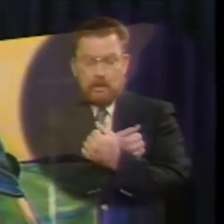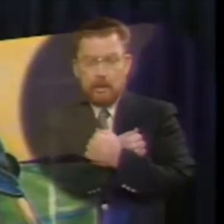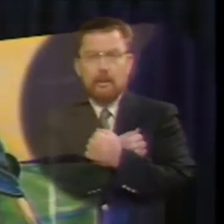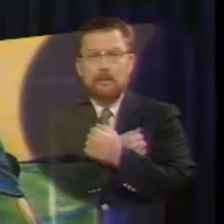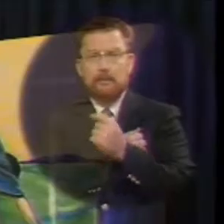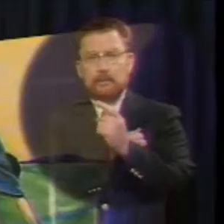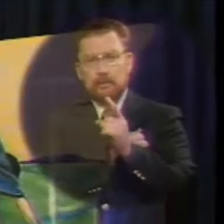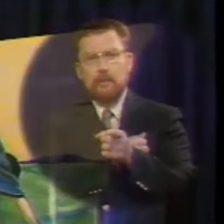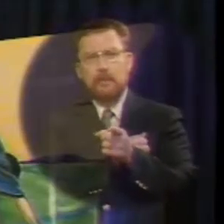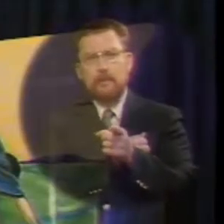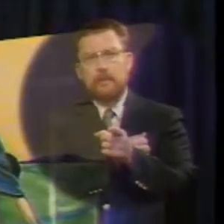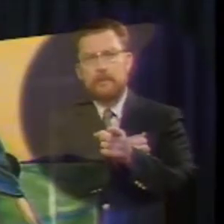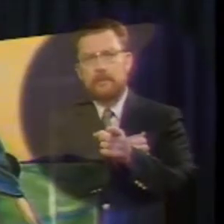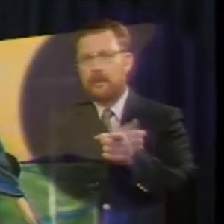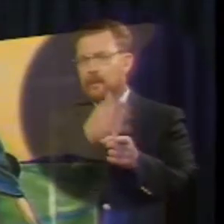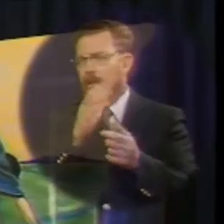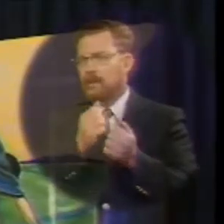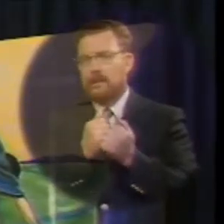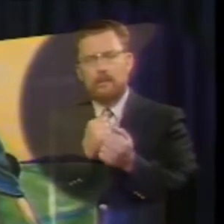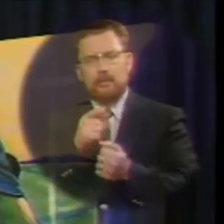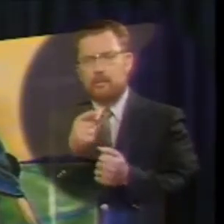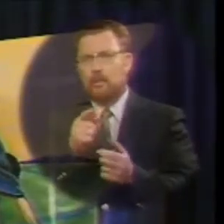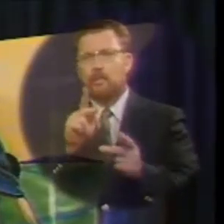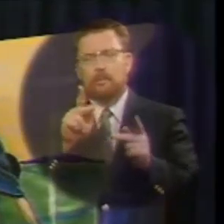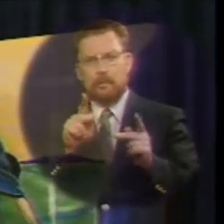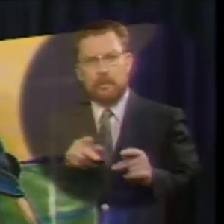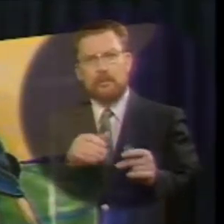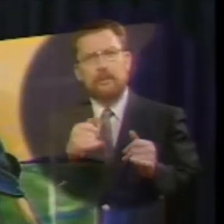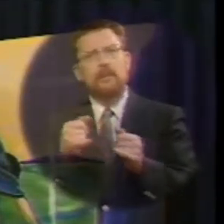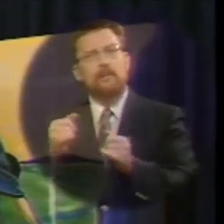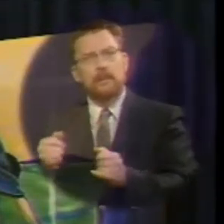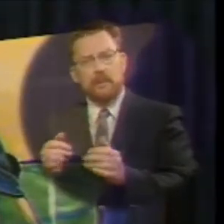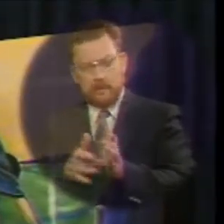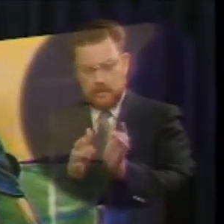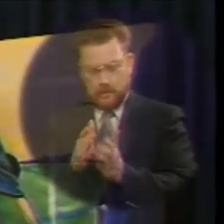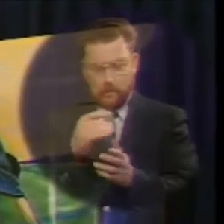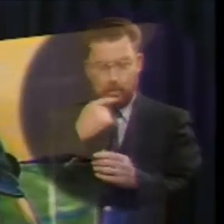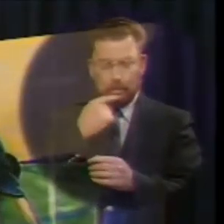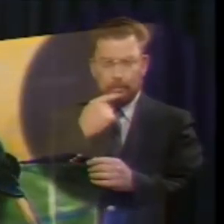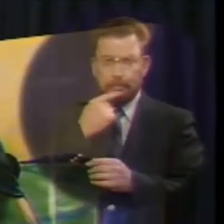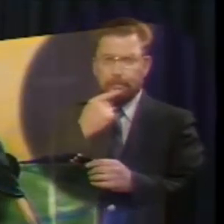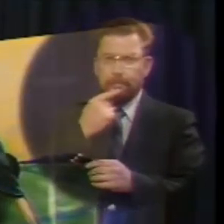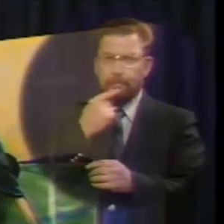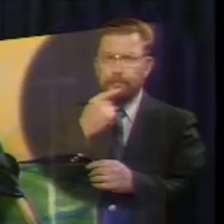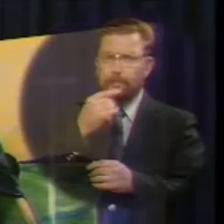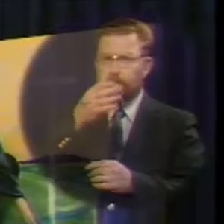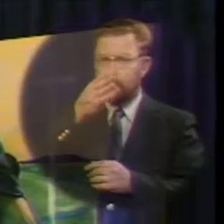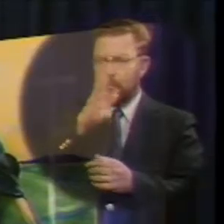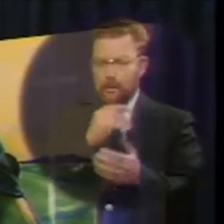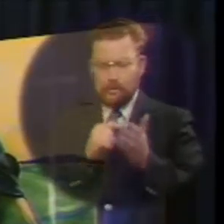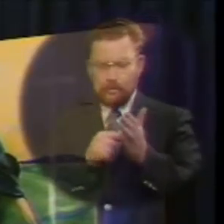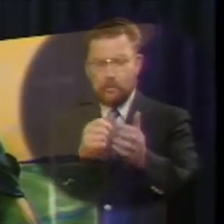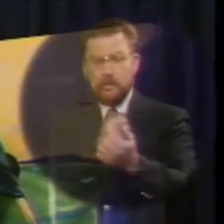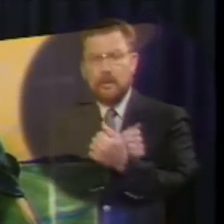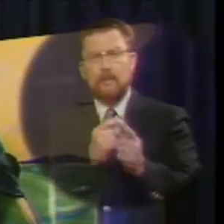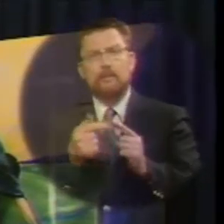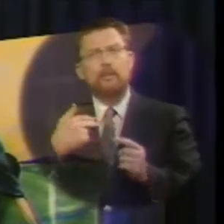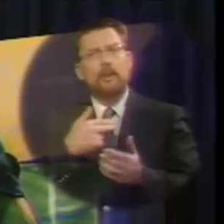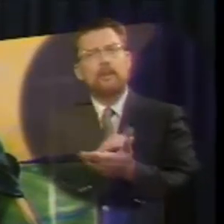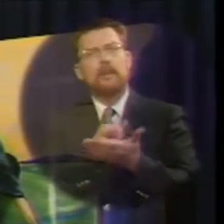god loves you personally the bible says god showed his love toward us in that while we